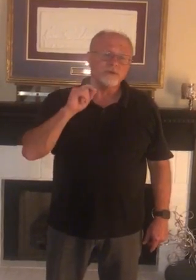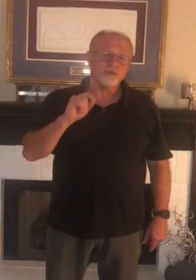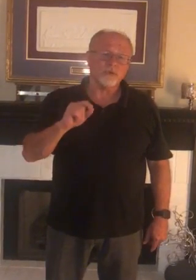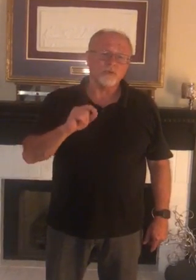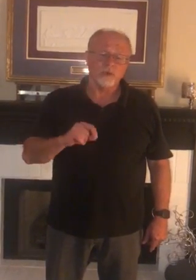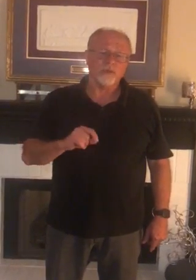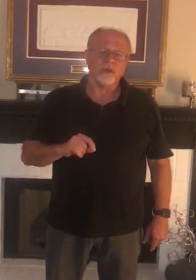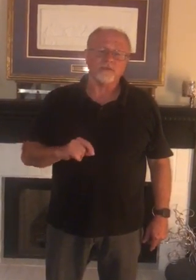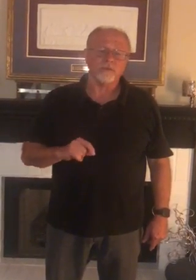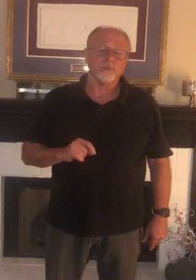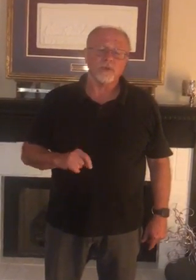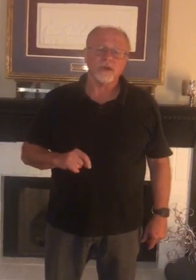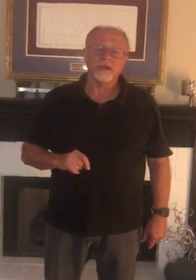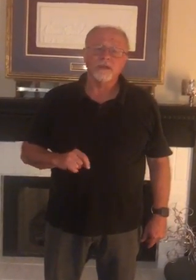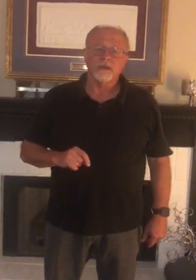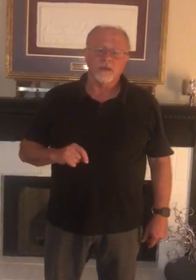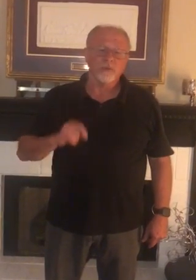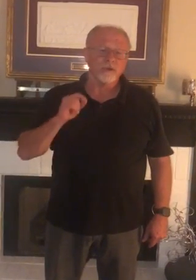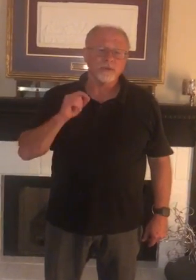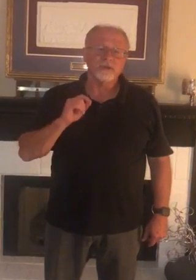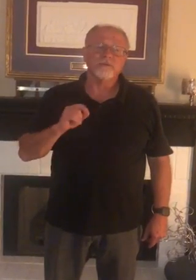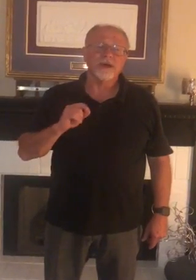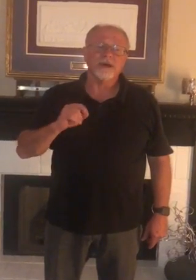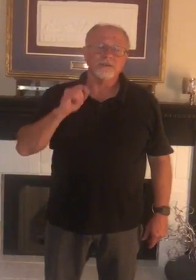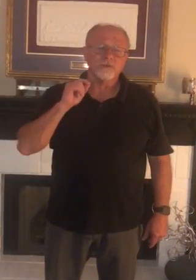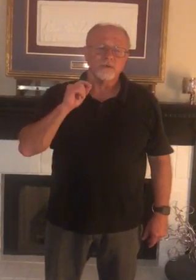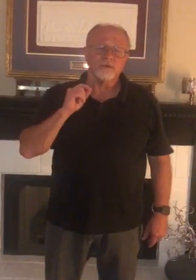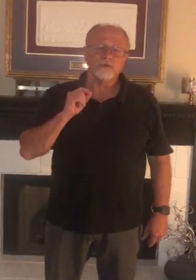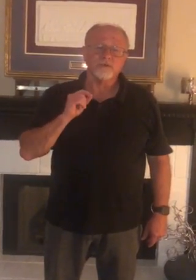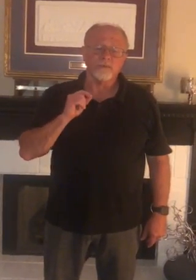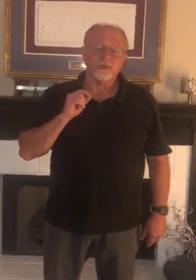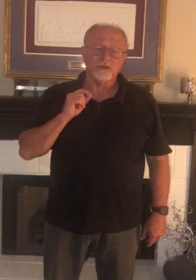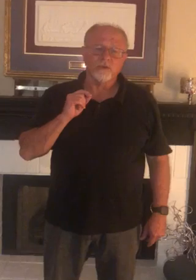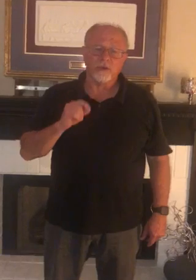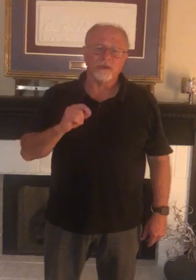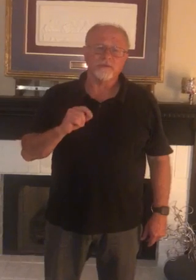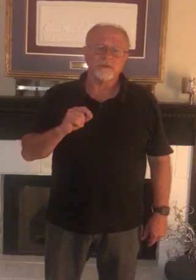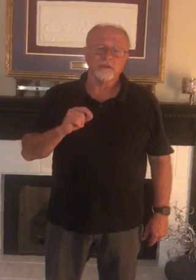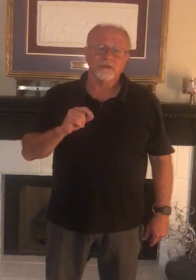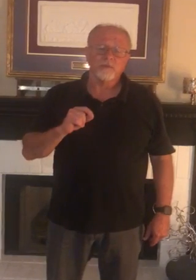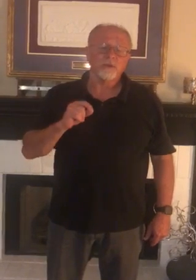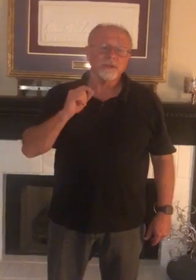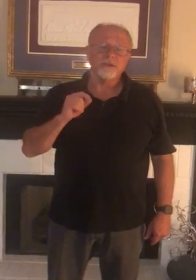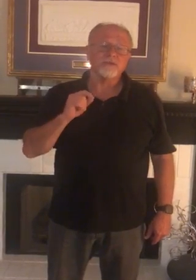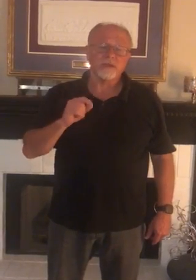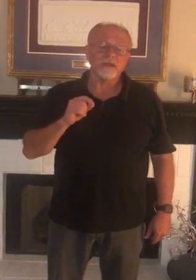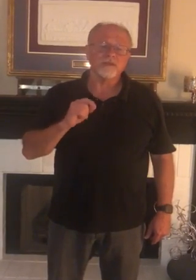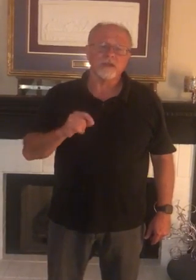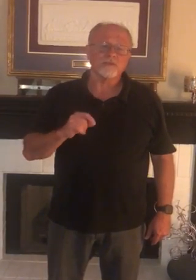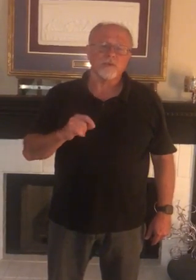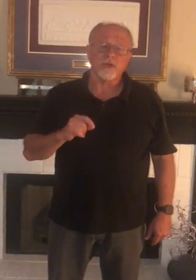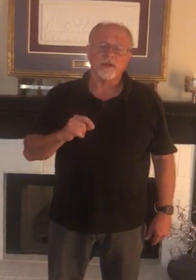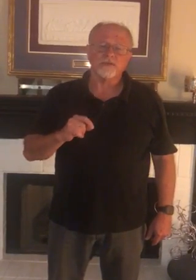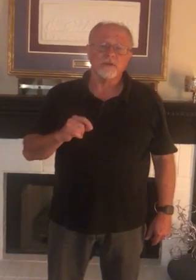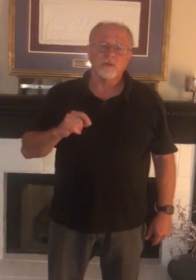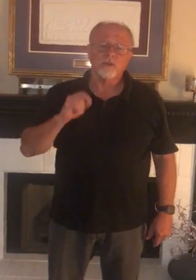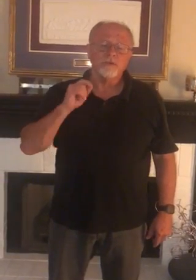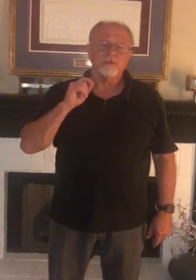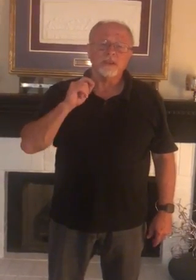to join with us and pray. And we're going to believe God is going to do something great. Please stay in touch with us. We'll be sending